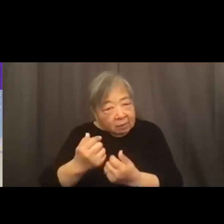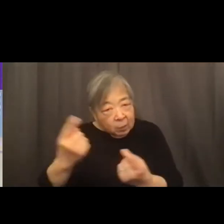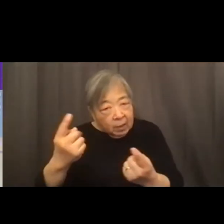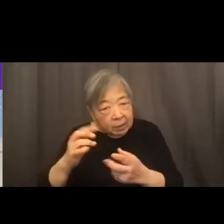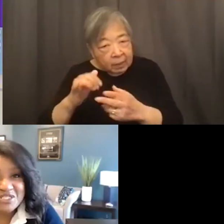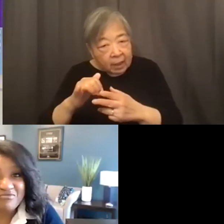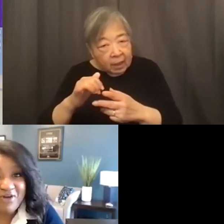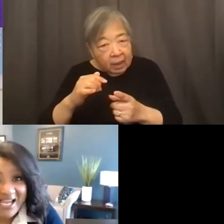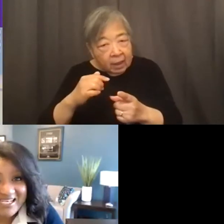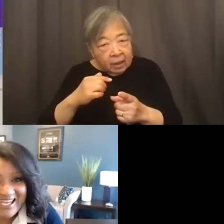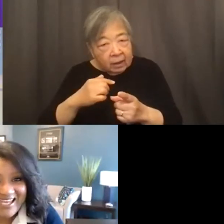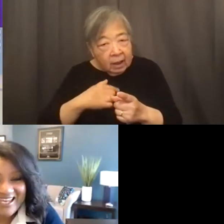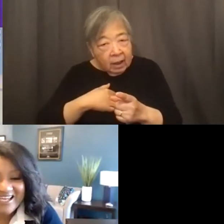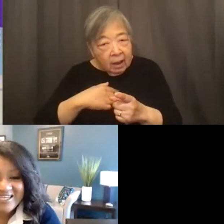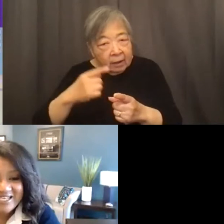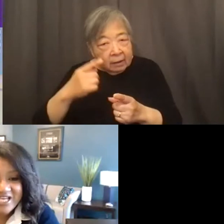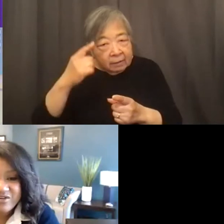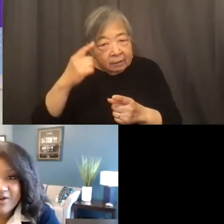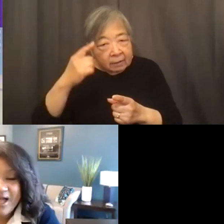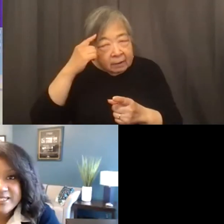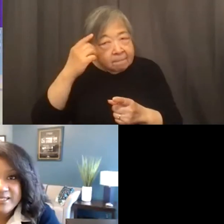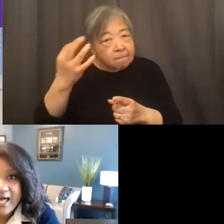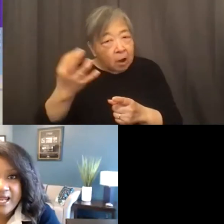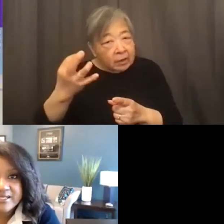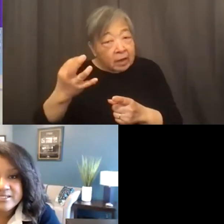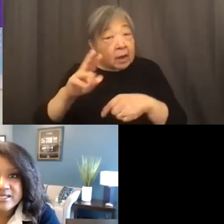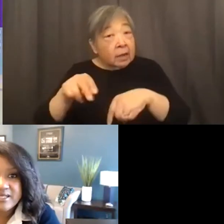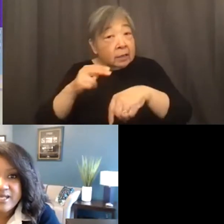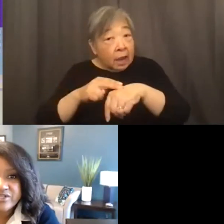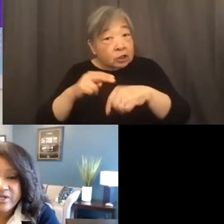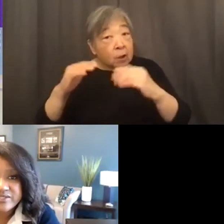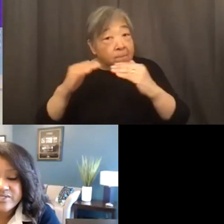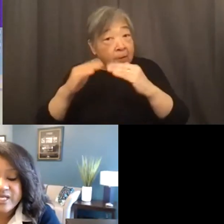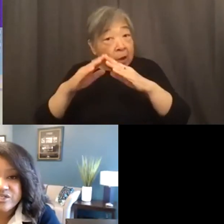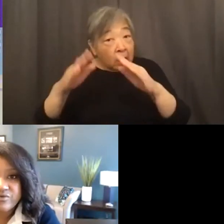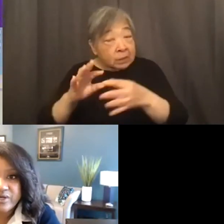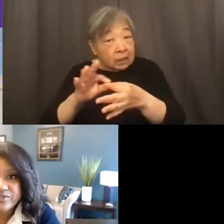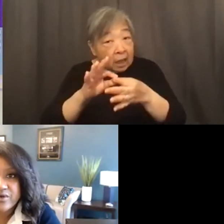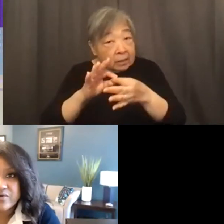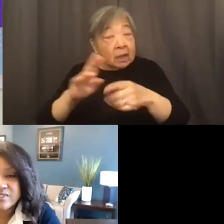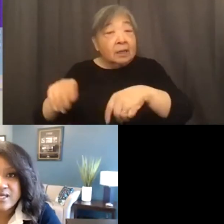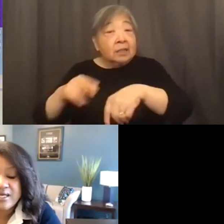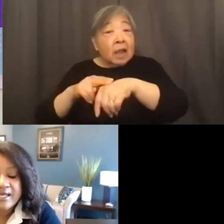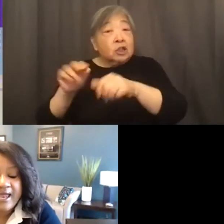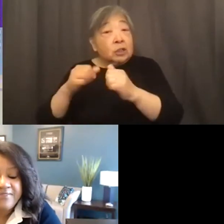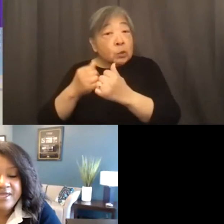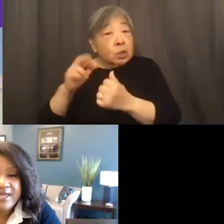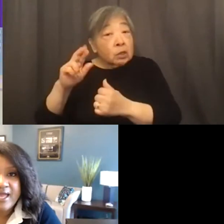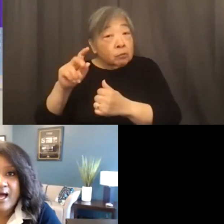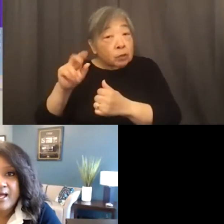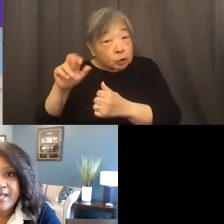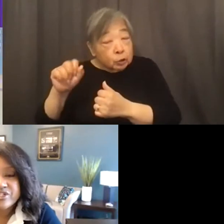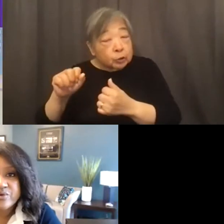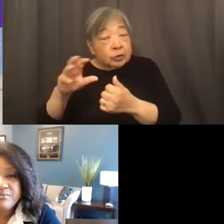I think this Friday the National Fair Housing Alliance the National Association of Realtors and